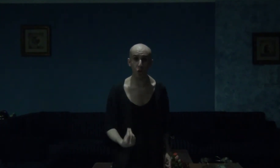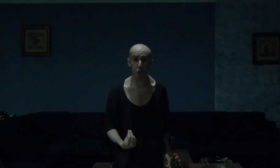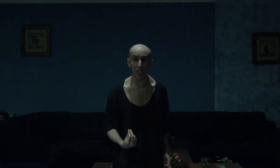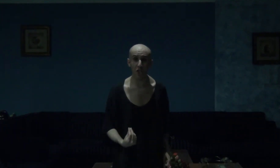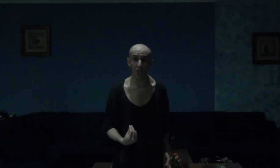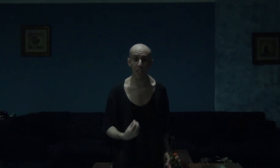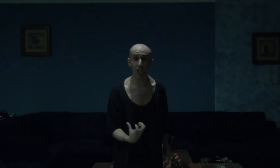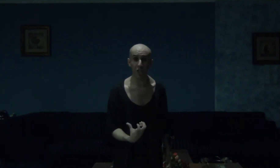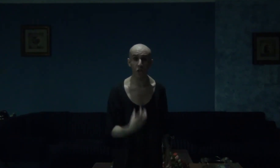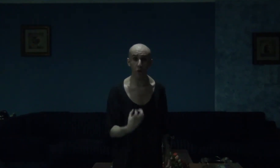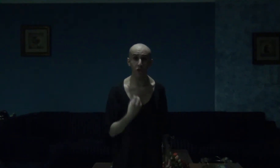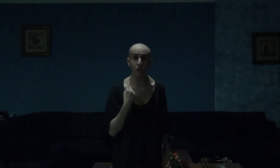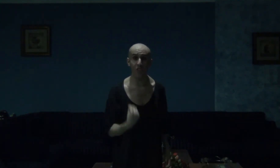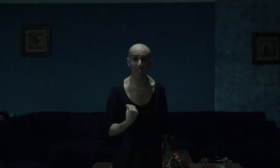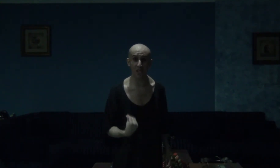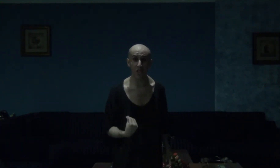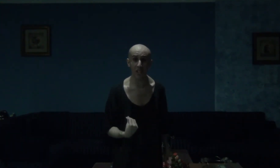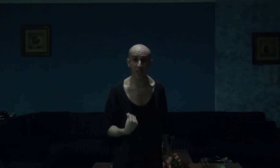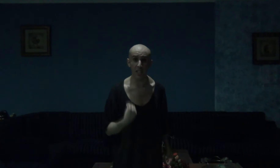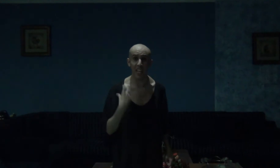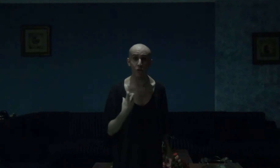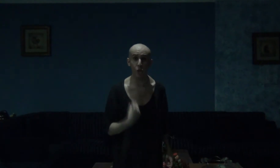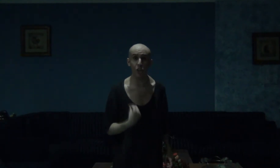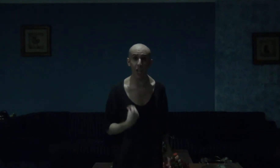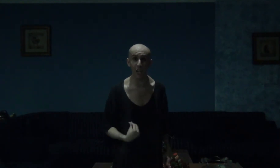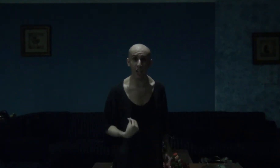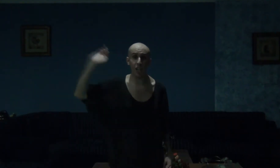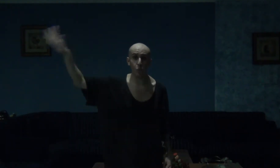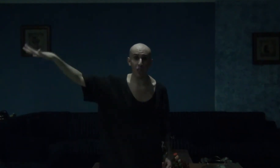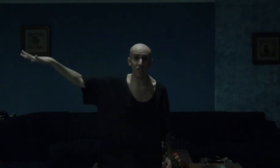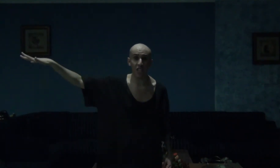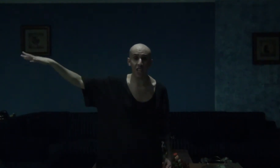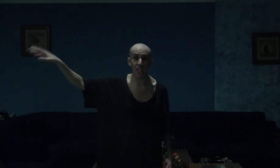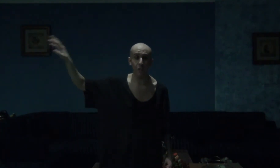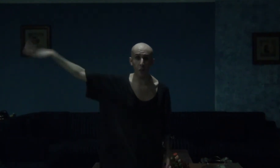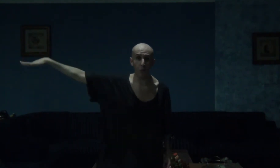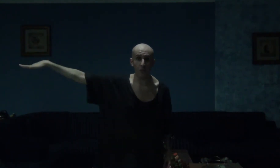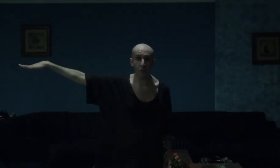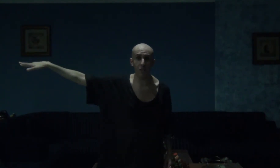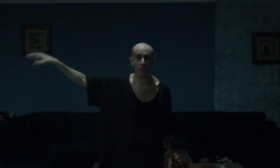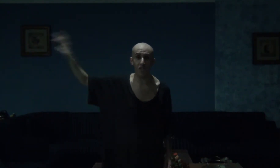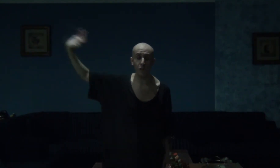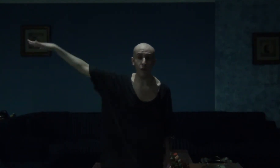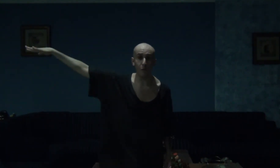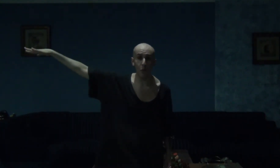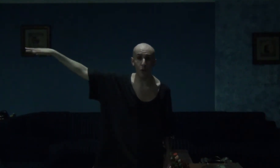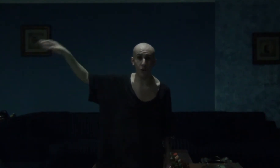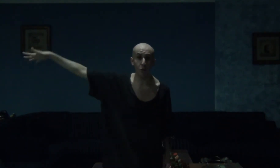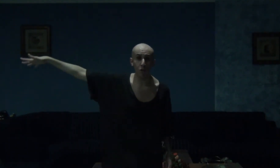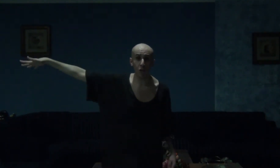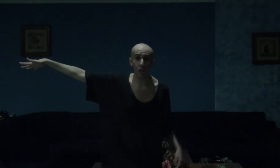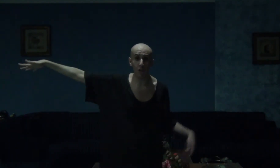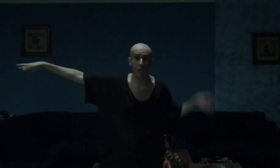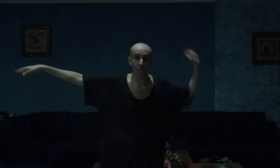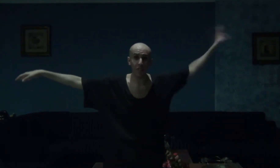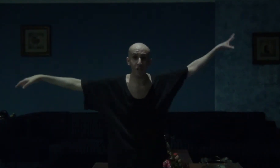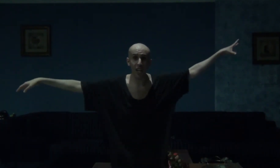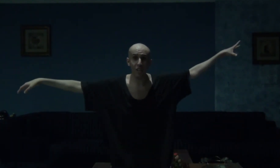tragic, yet also fascinating as all hell. And once again, the performances of both Patricia Arquette and